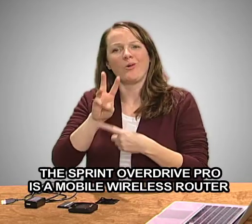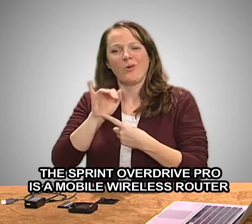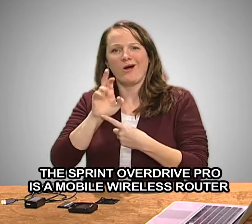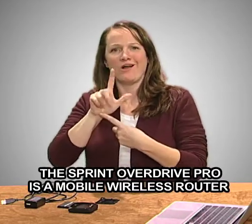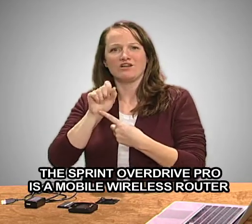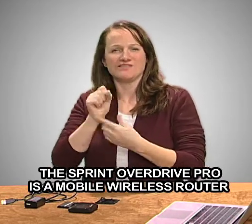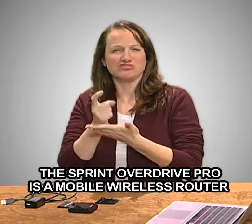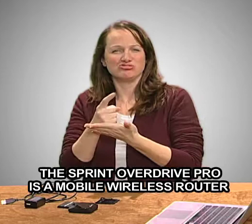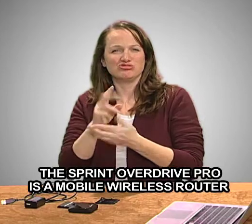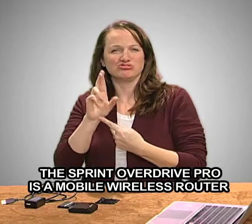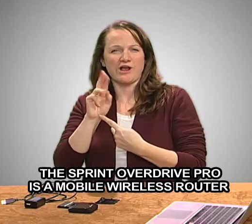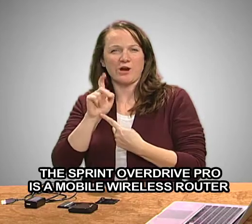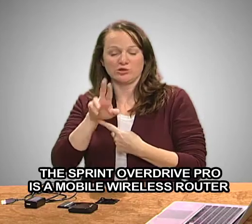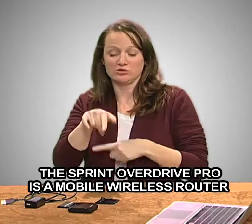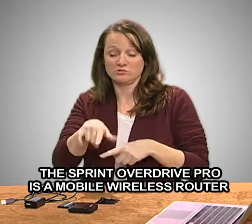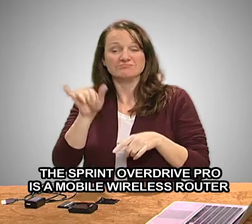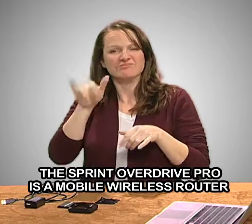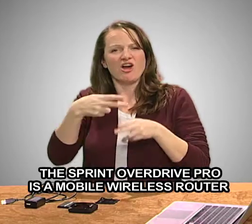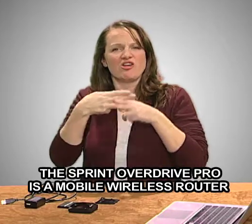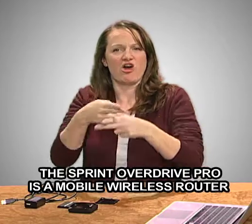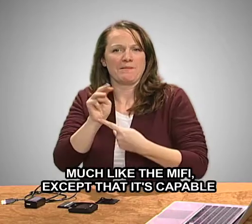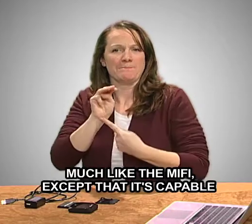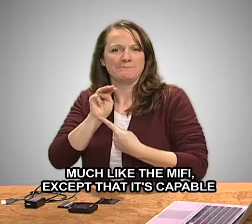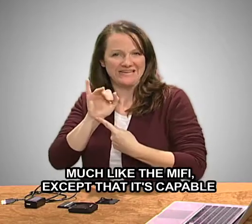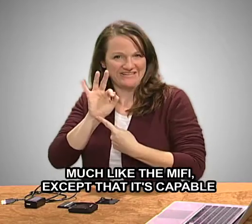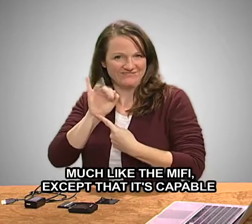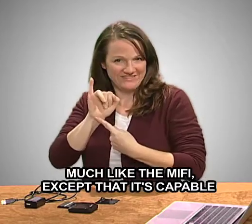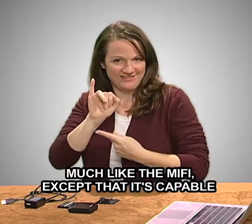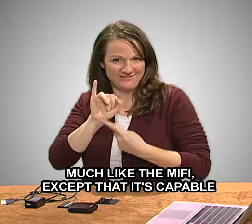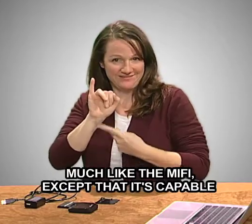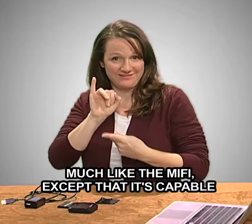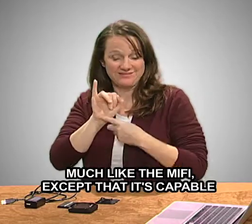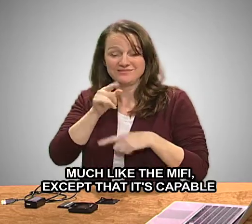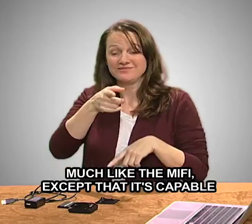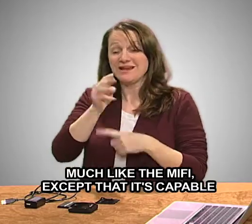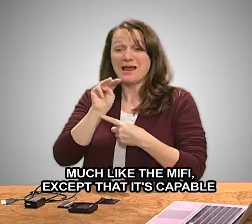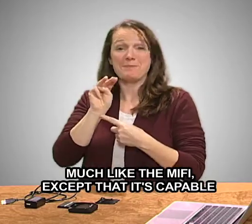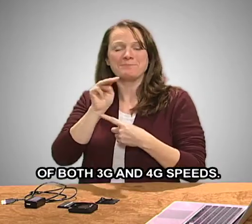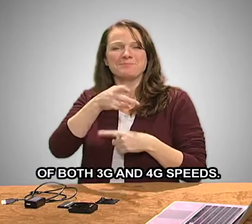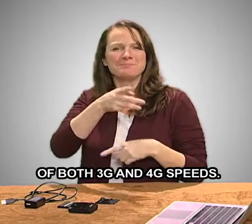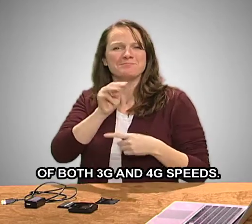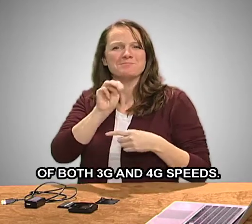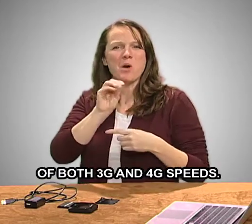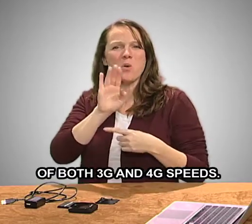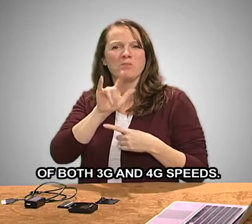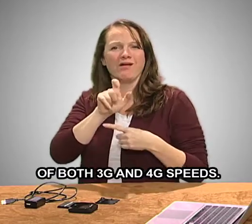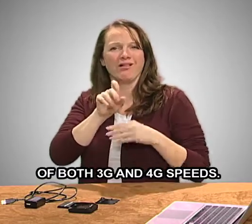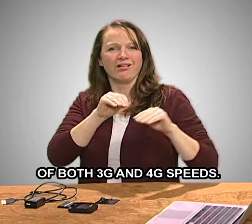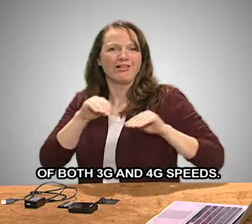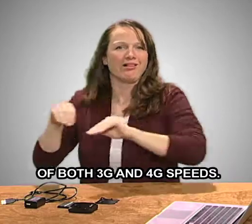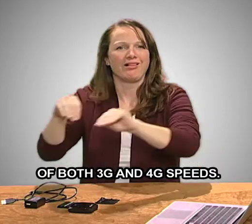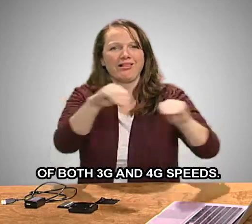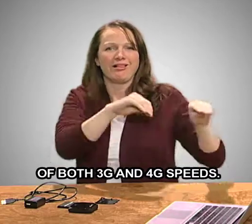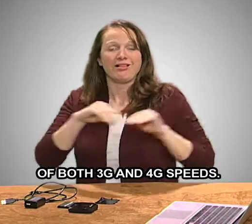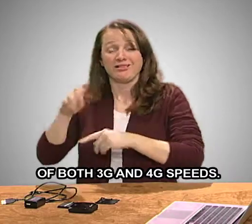Pro is a mobile, wireless router much like the MiFi, except that it's capable of both 3G and 4G speeds.